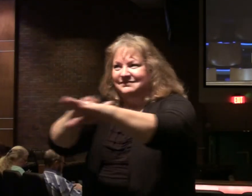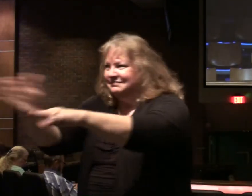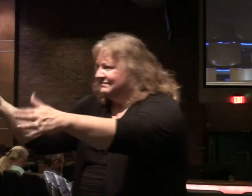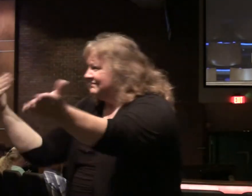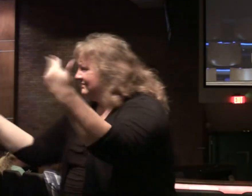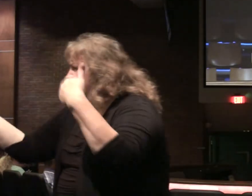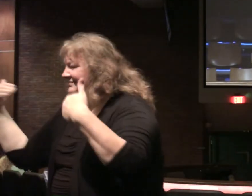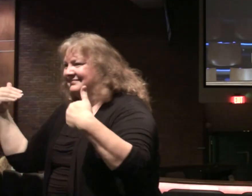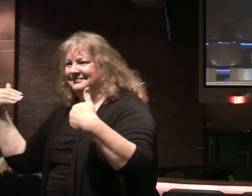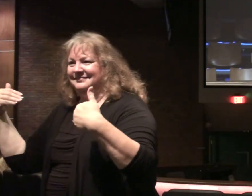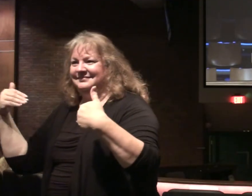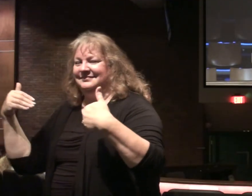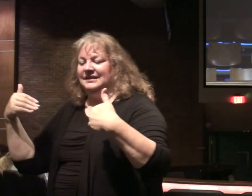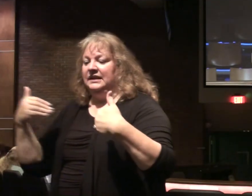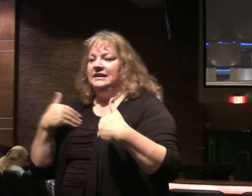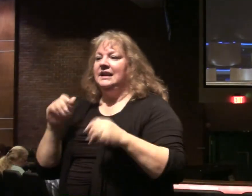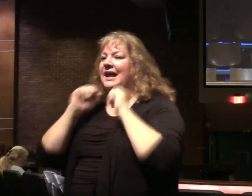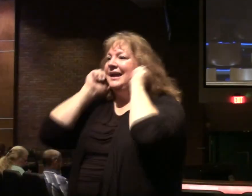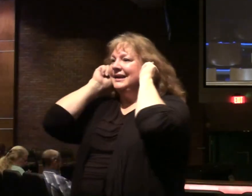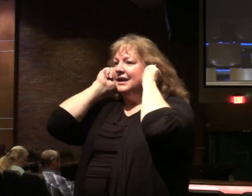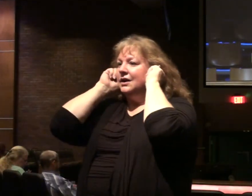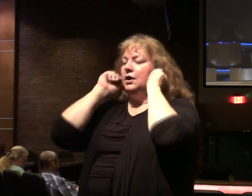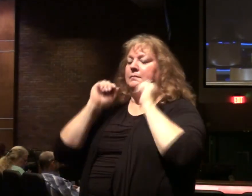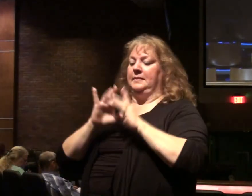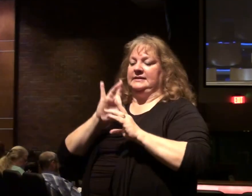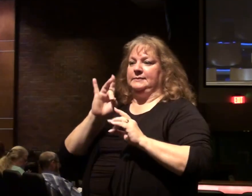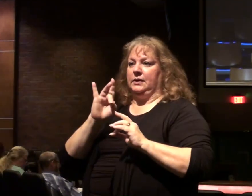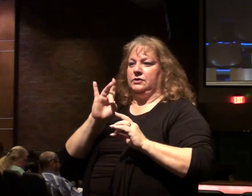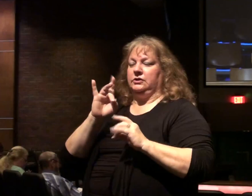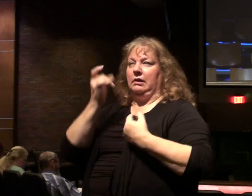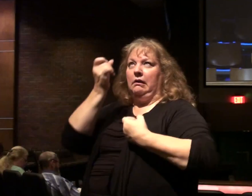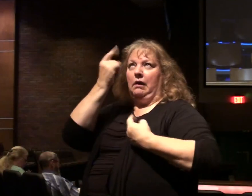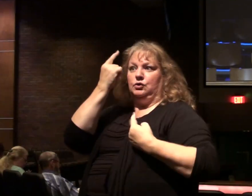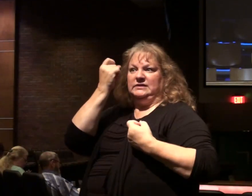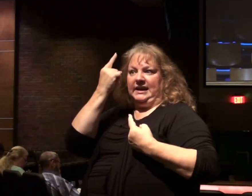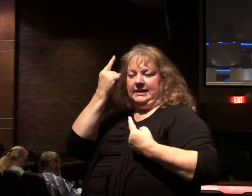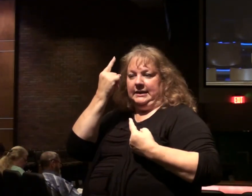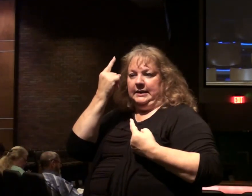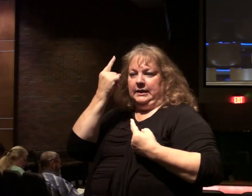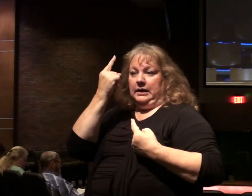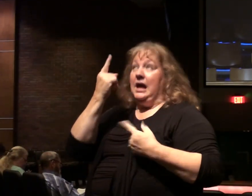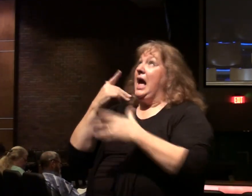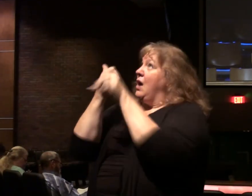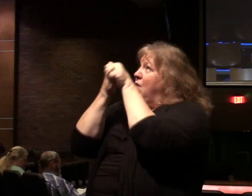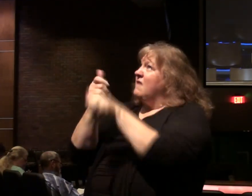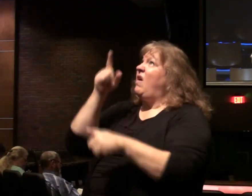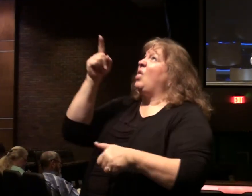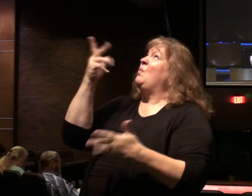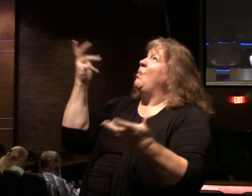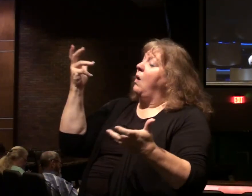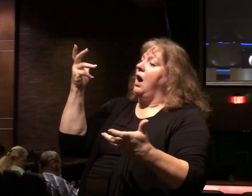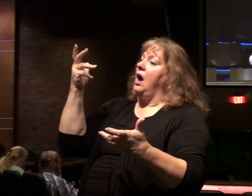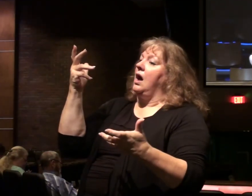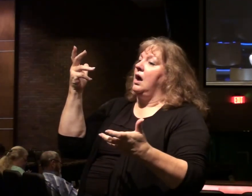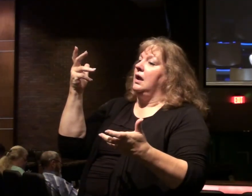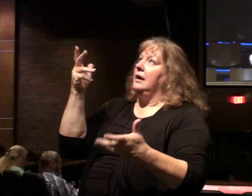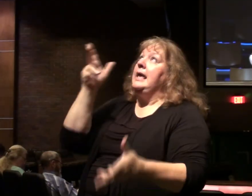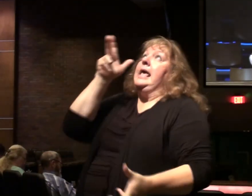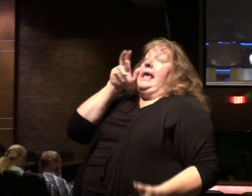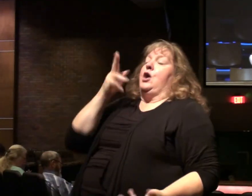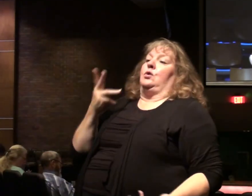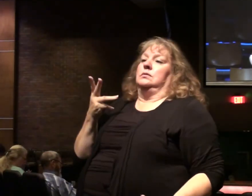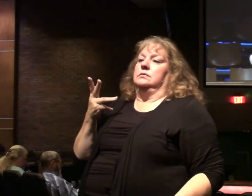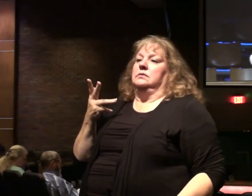who has ears, and the idea is not just physical ears, but spiritual ears, spiritual understanding. He who wants to follow me, let him hear.